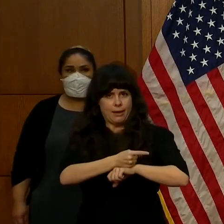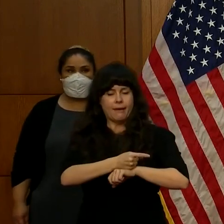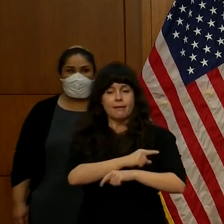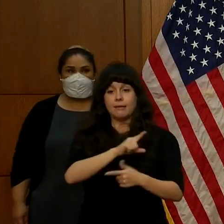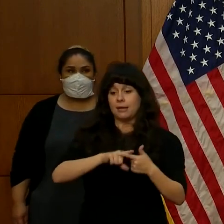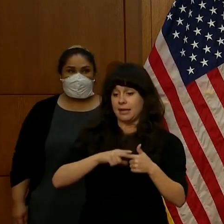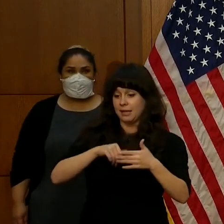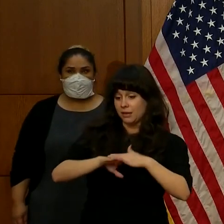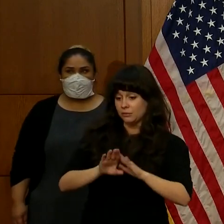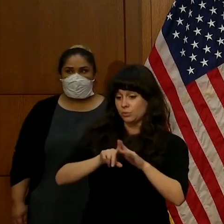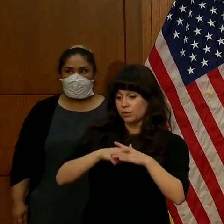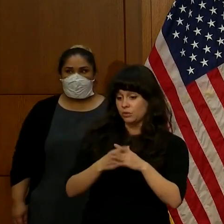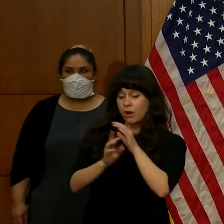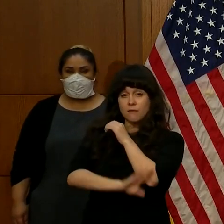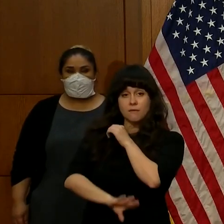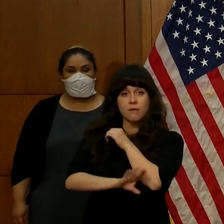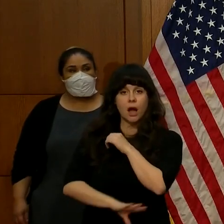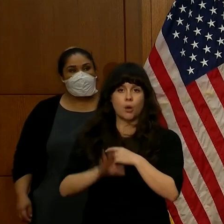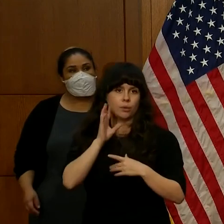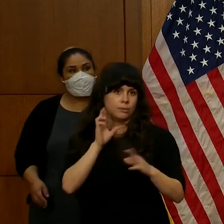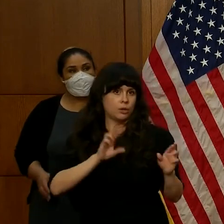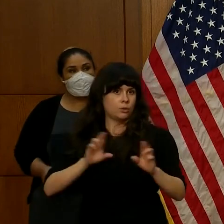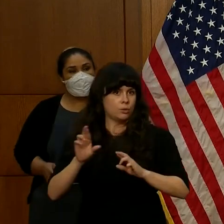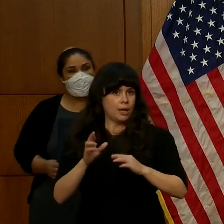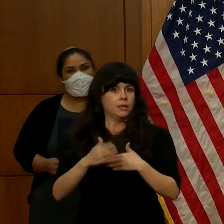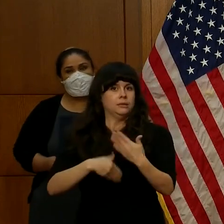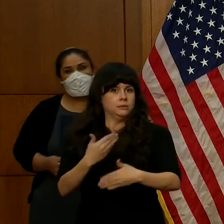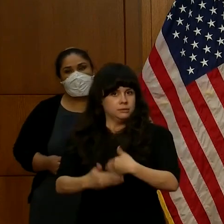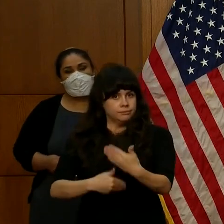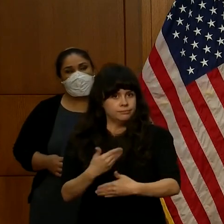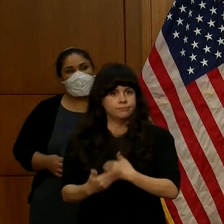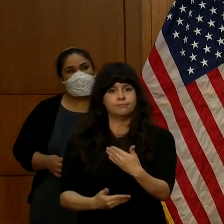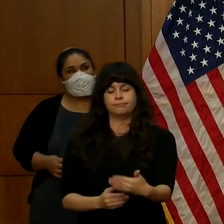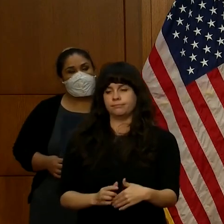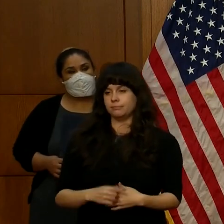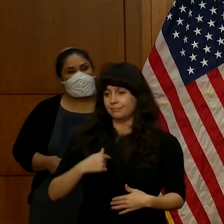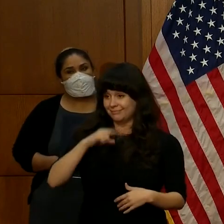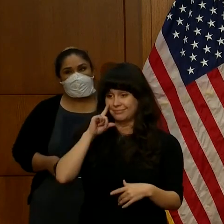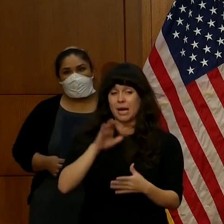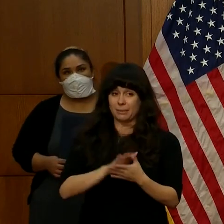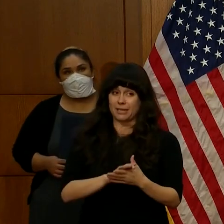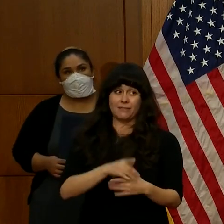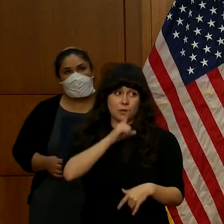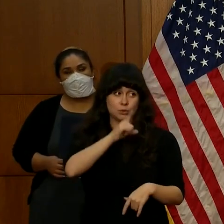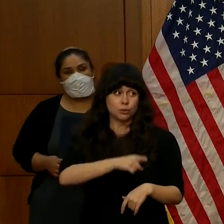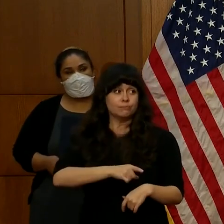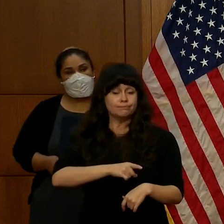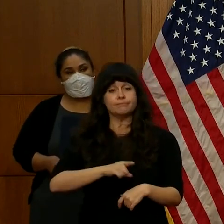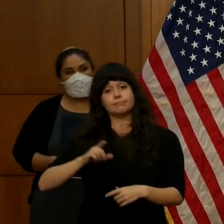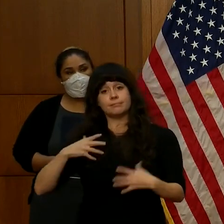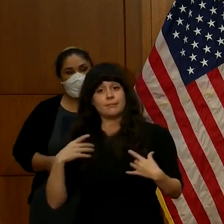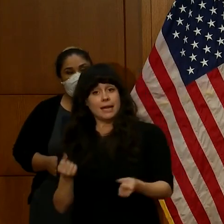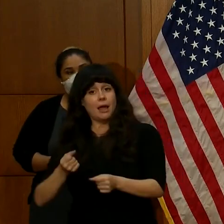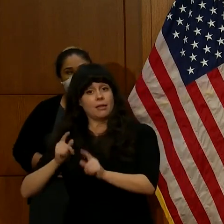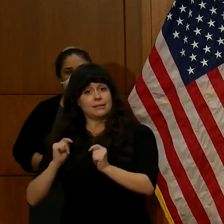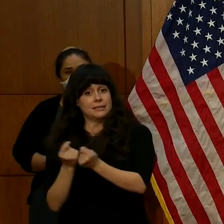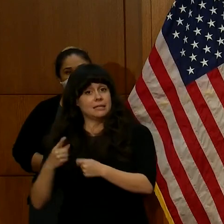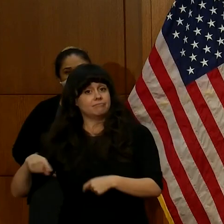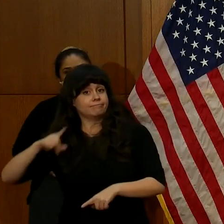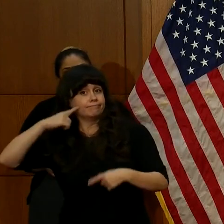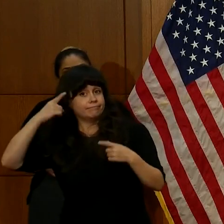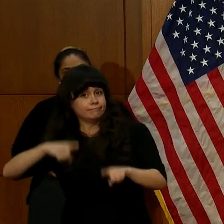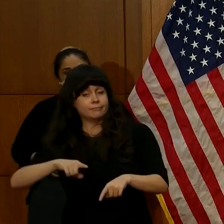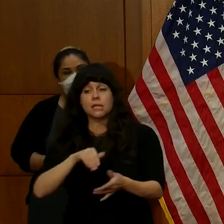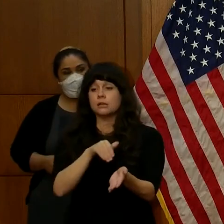as we go into the fall. I believe this. Our health team believes this. And Dr. Fauci